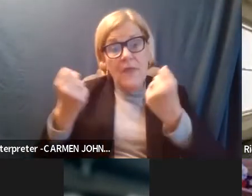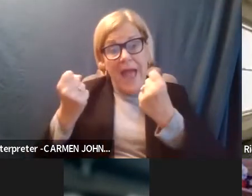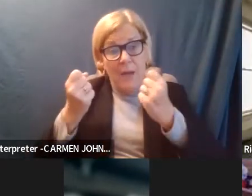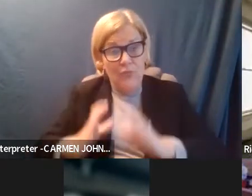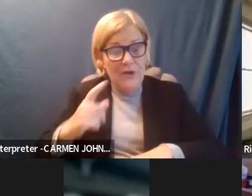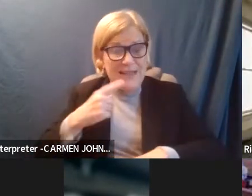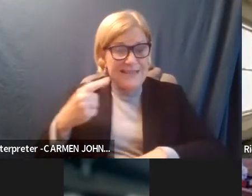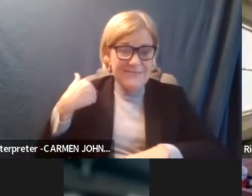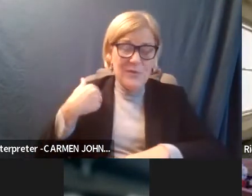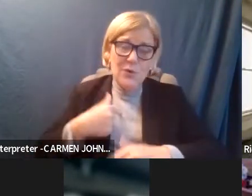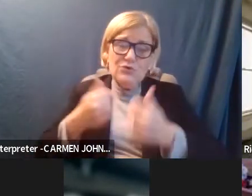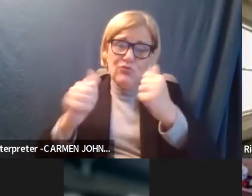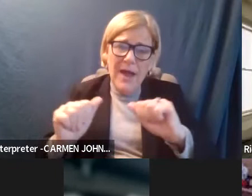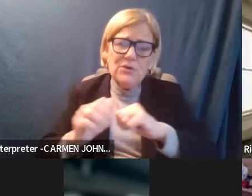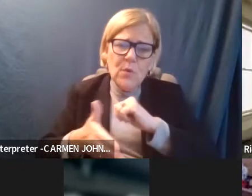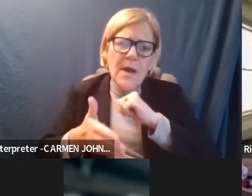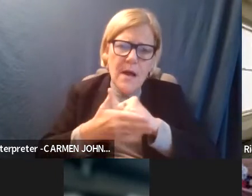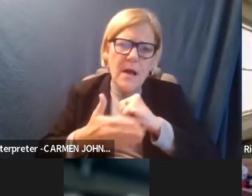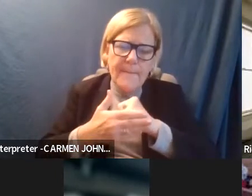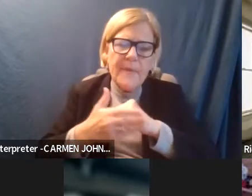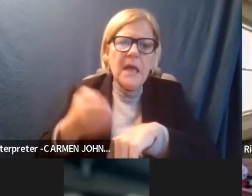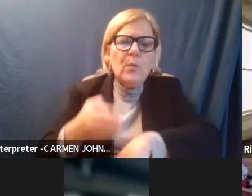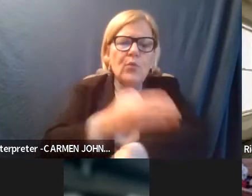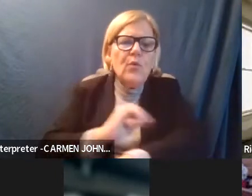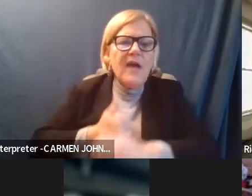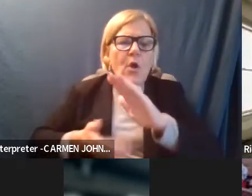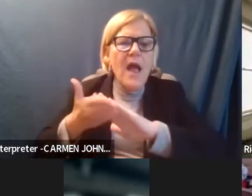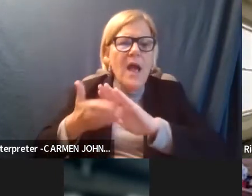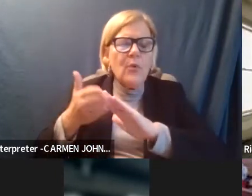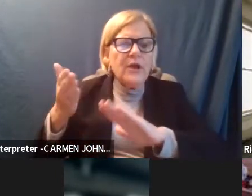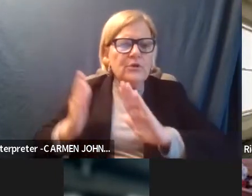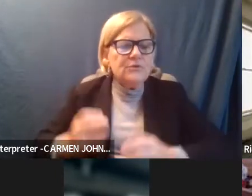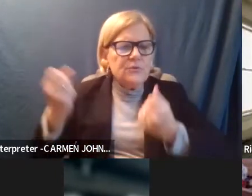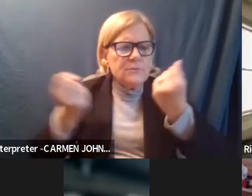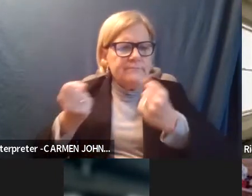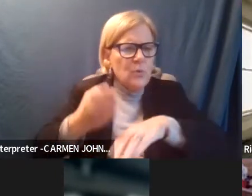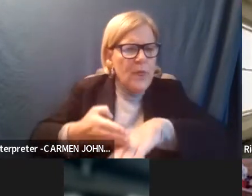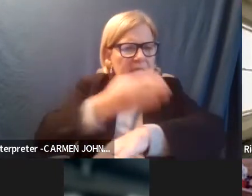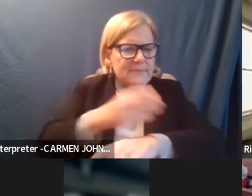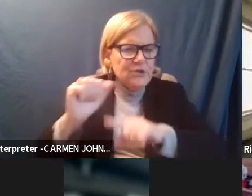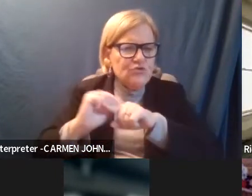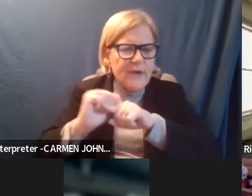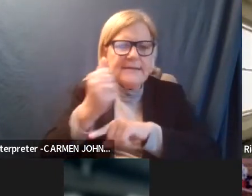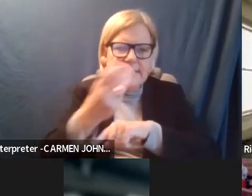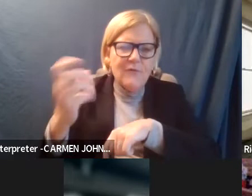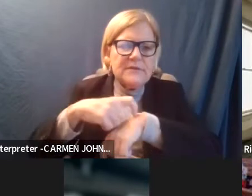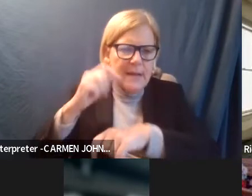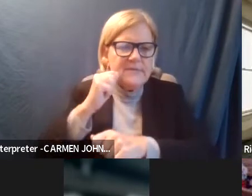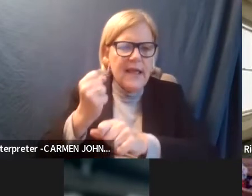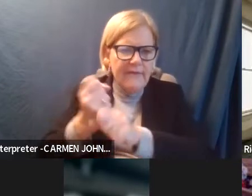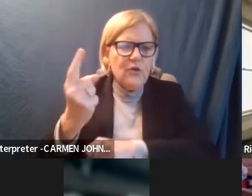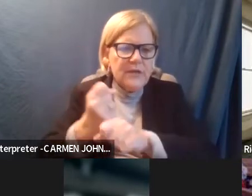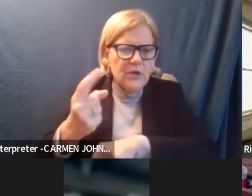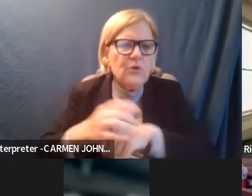like I said earlier, we're always trying to help improve our operators with enhancement training, which is done several times a year to